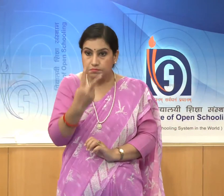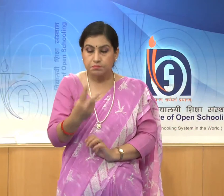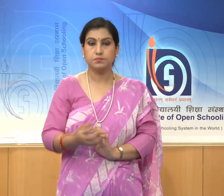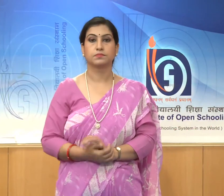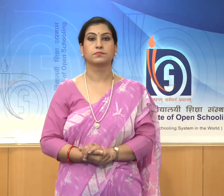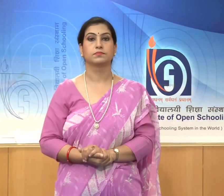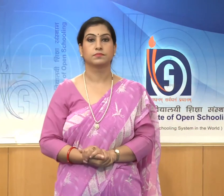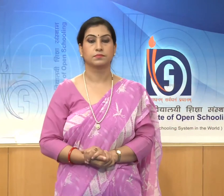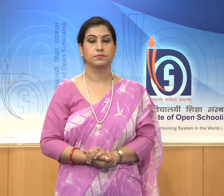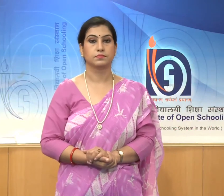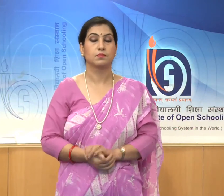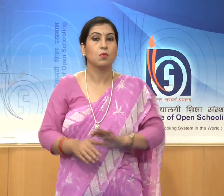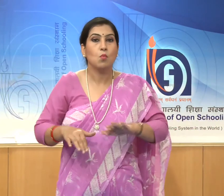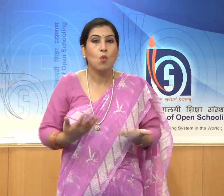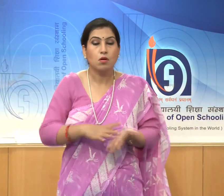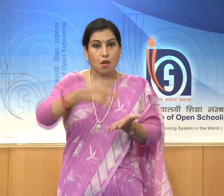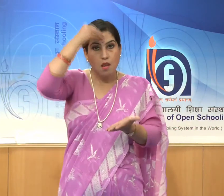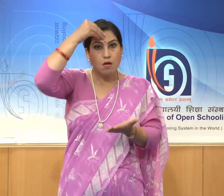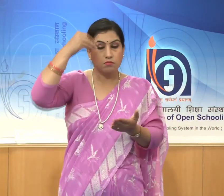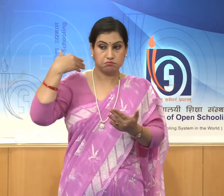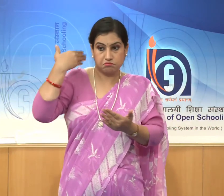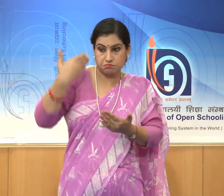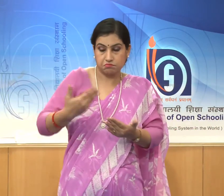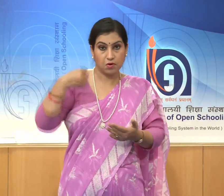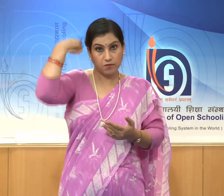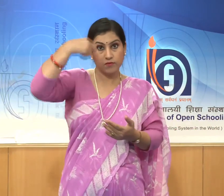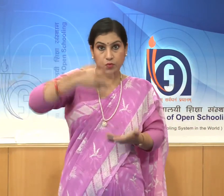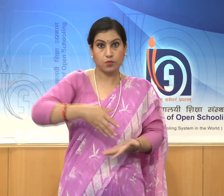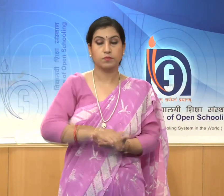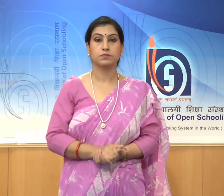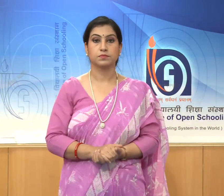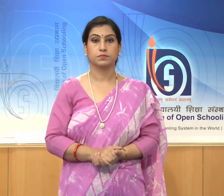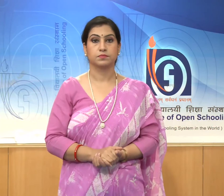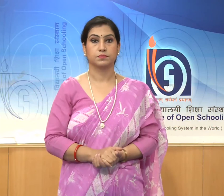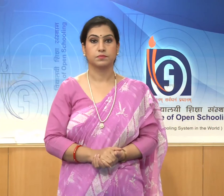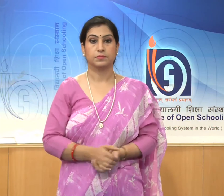What we have learnt from this lesson?